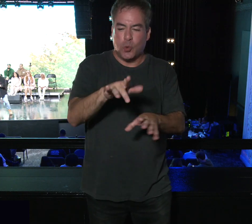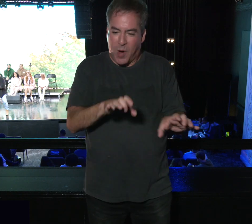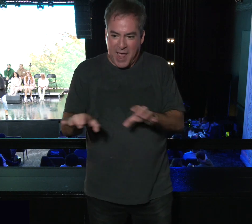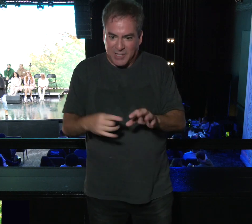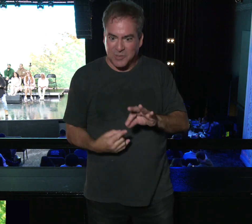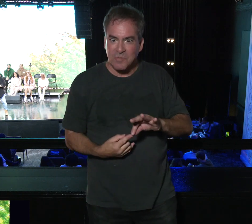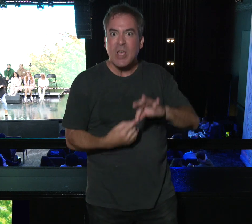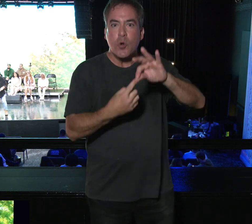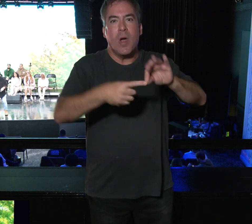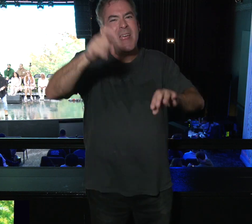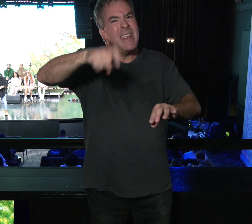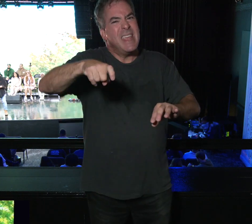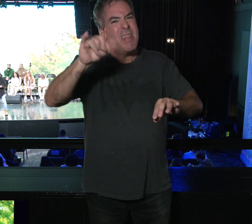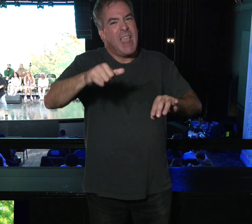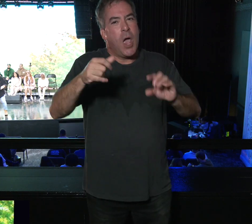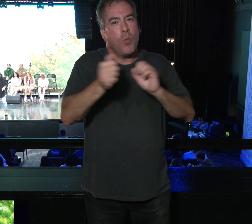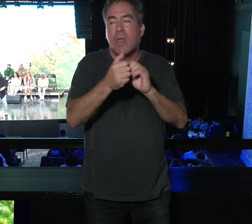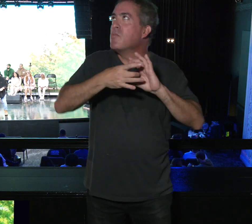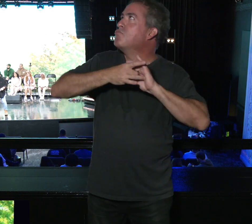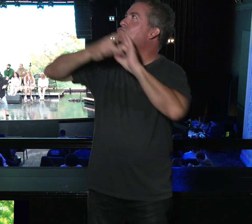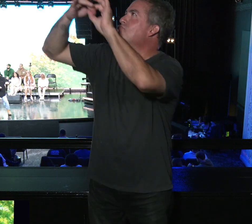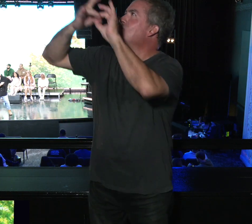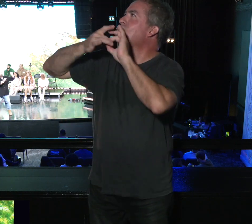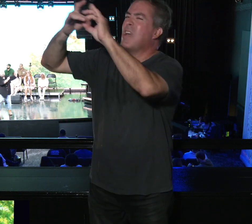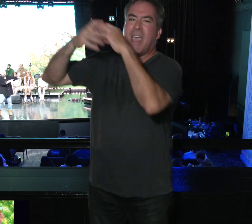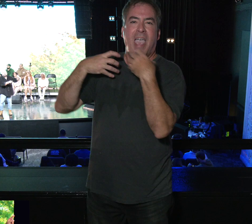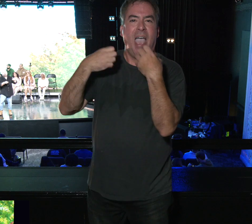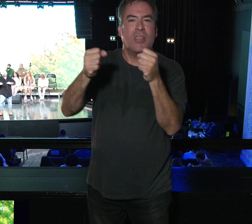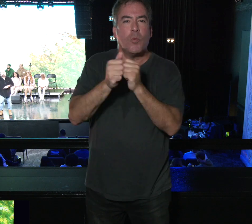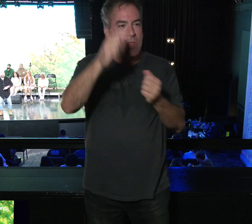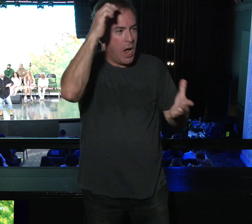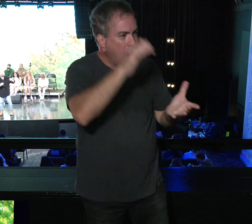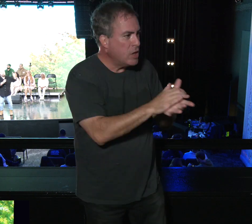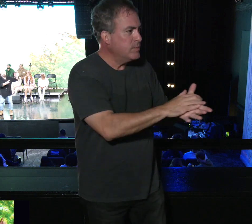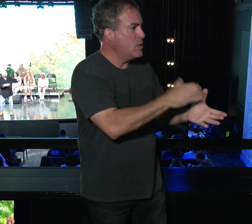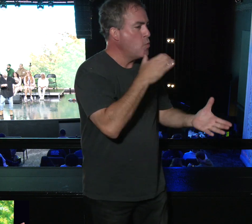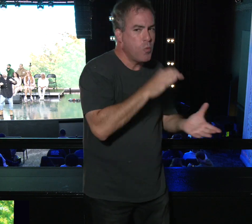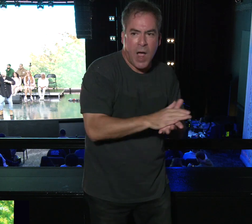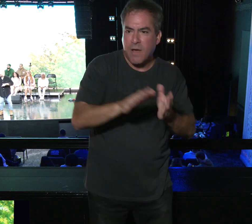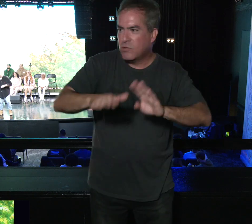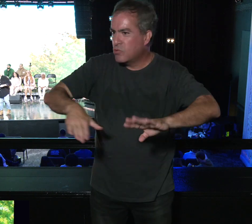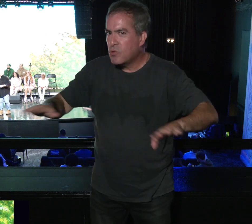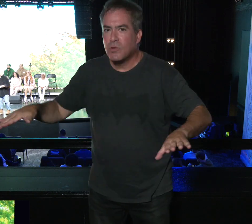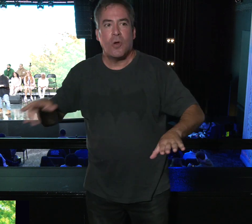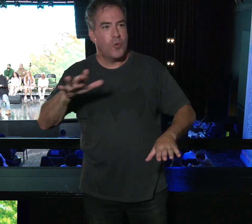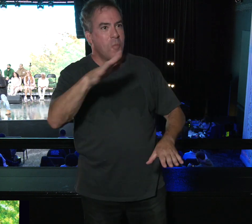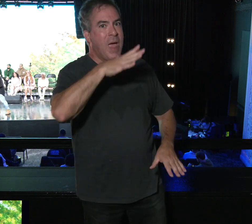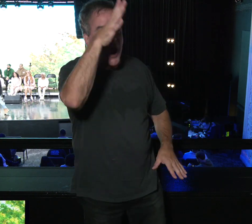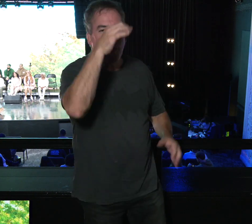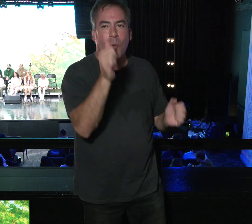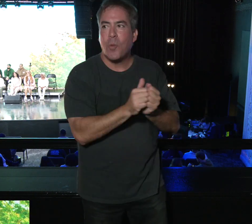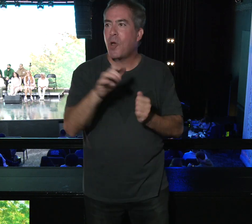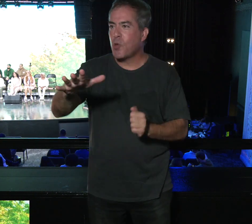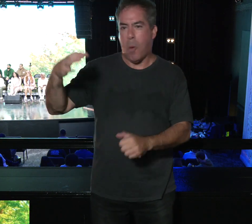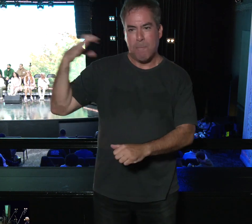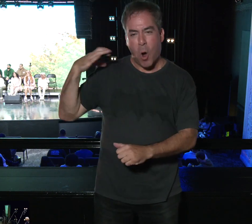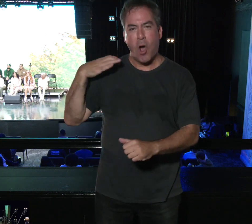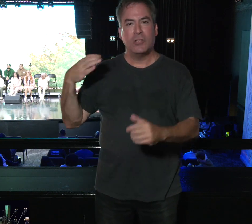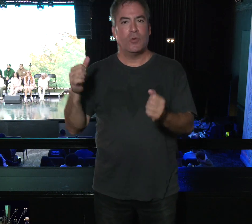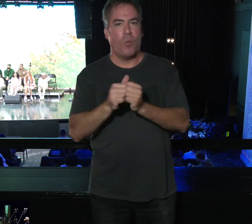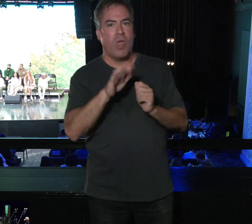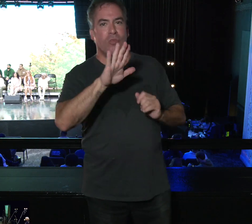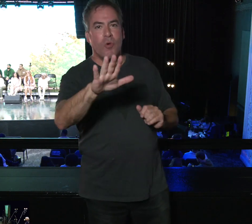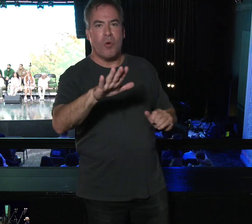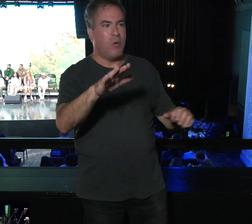And you need this for your relationships to have healthy relationships with your husband, with your wives, with your children, with your parents, with your boss, with your